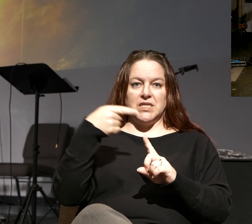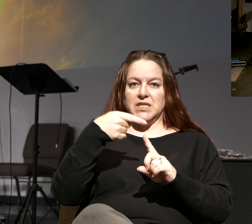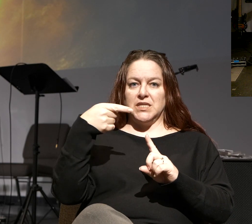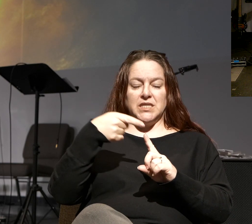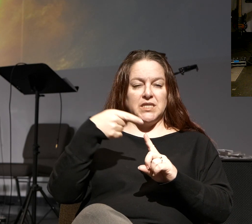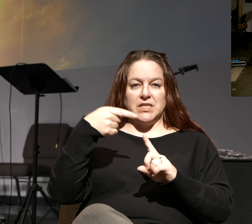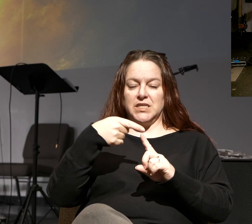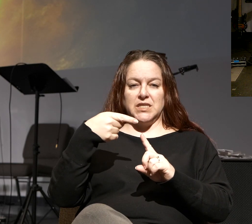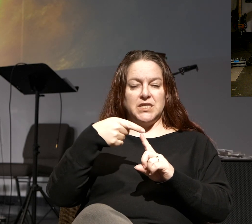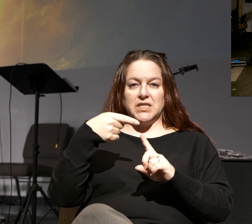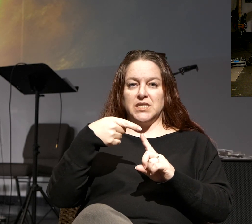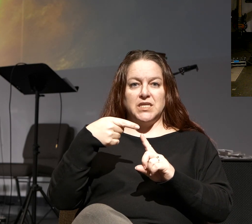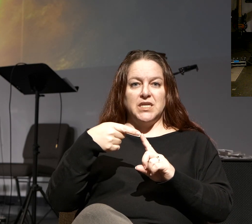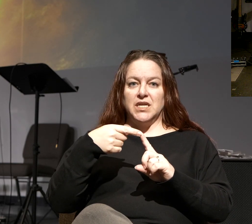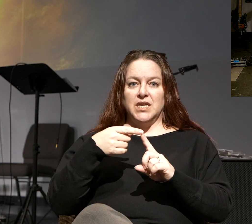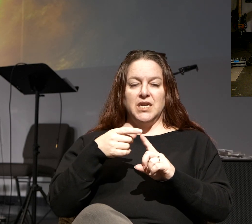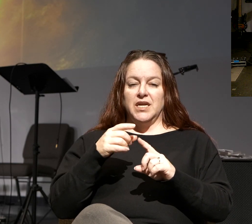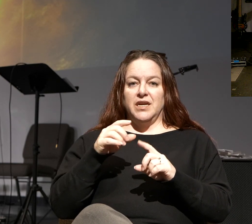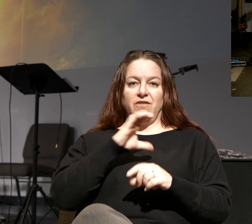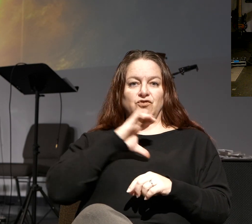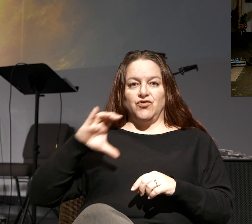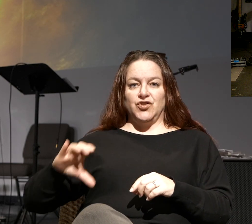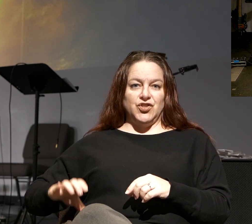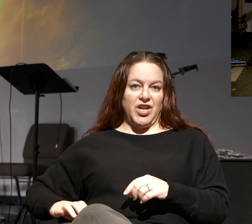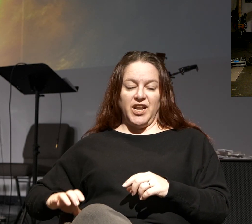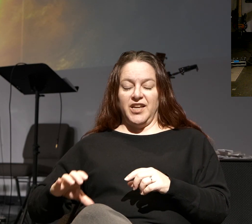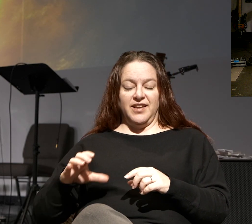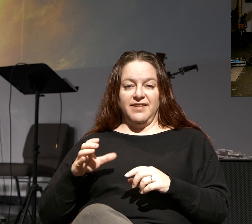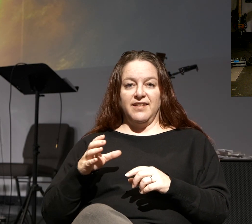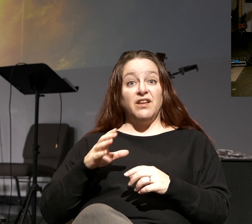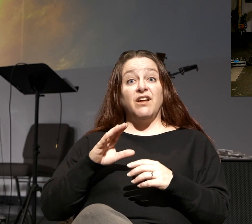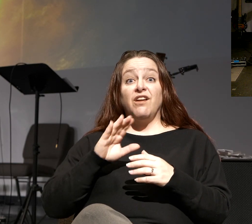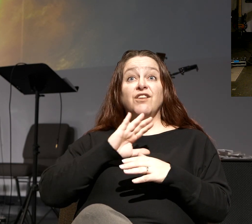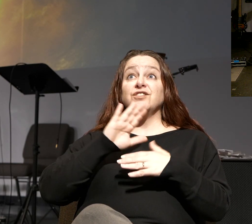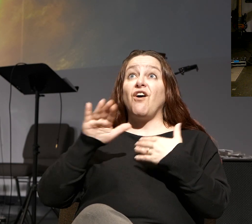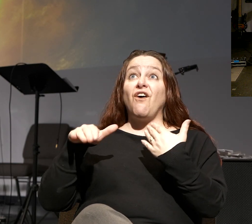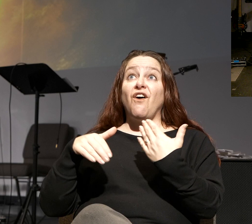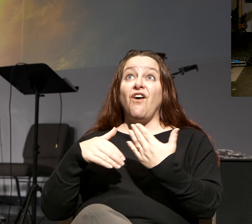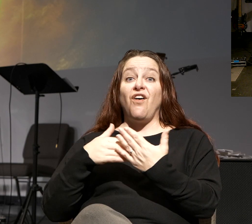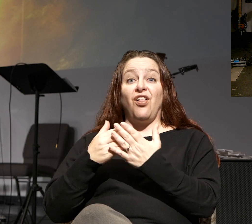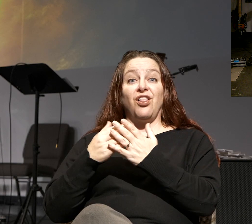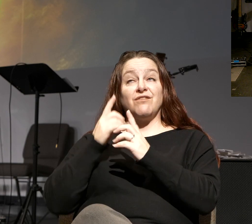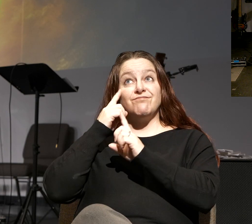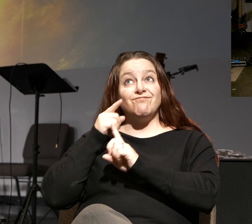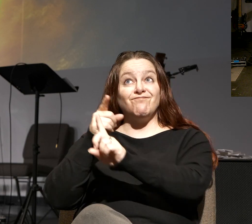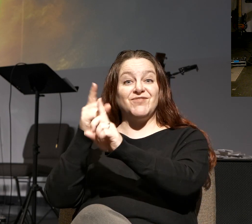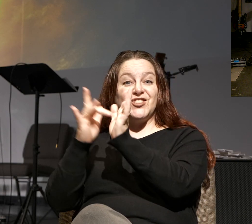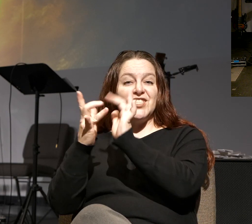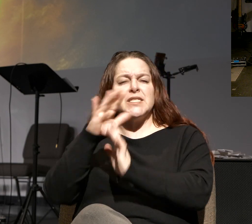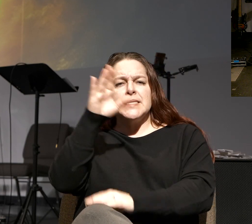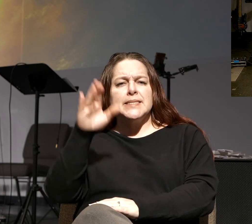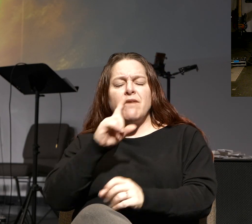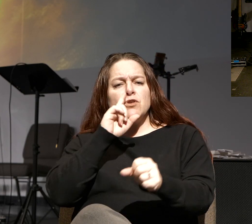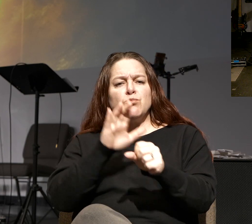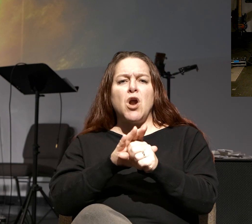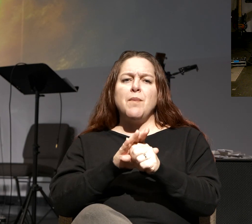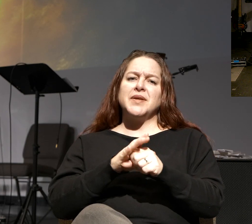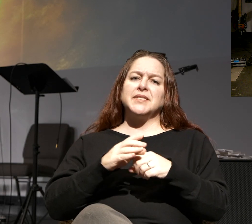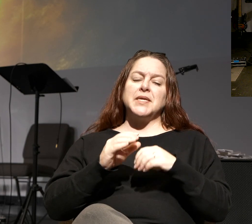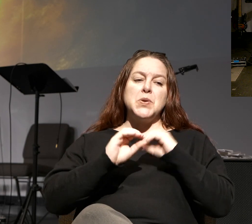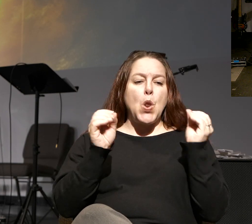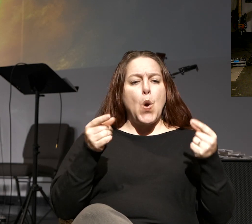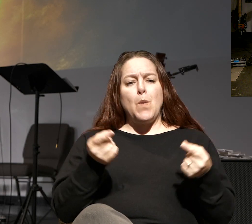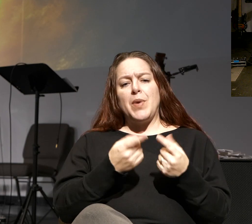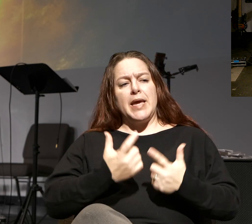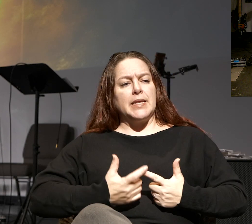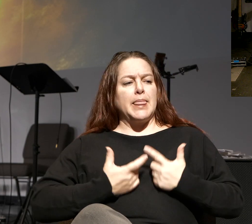E on the eye chart of Christianity that it's all about Jesus. And He never promised you a painless problem for your life. We'll talk about that